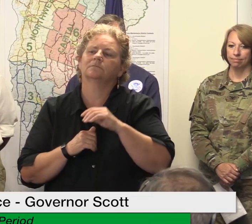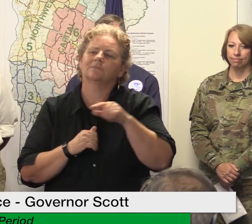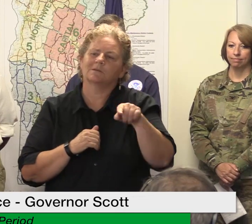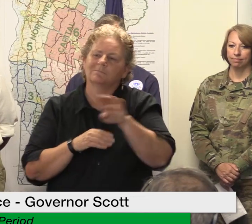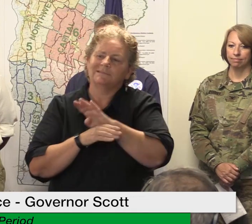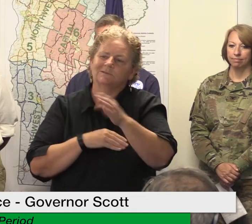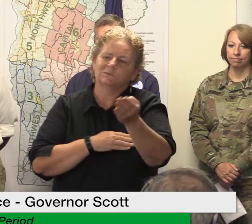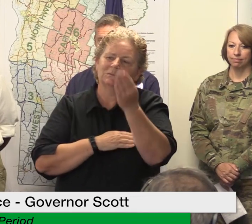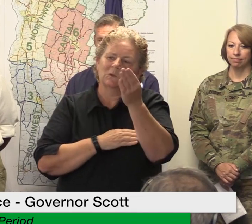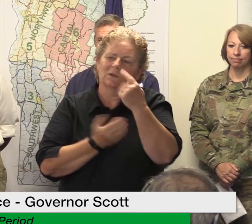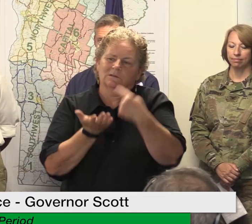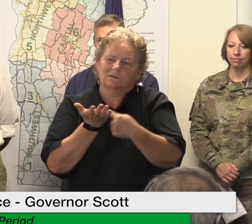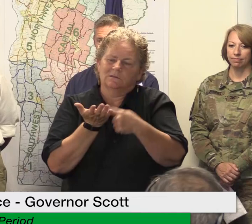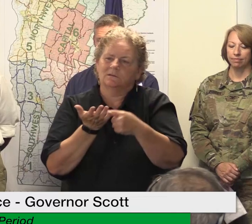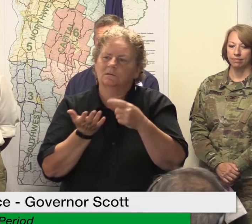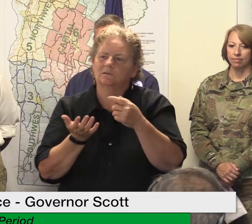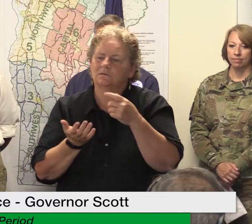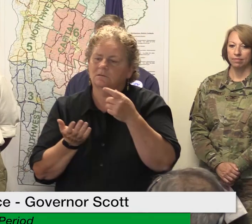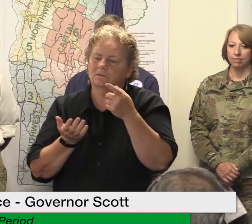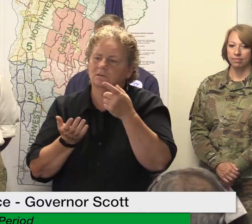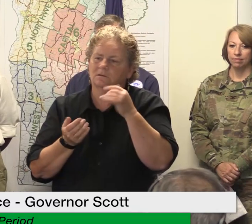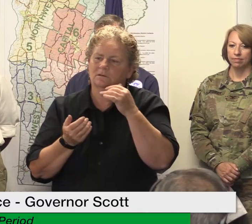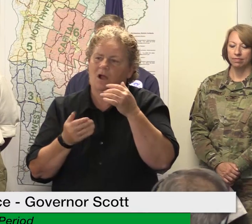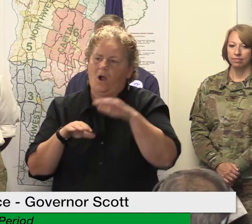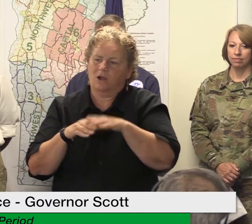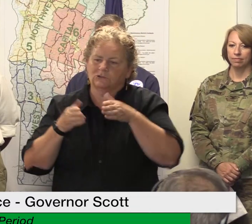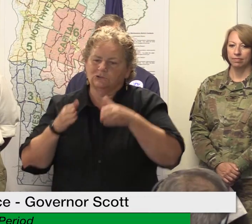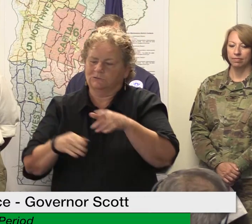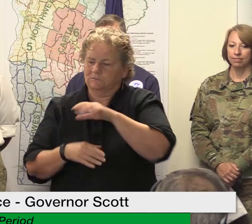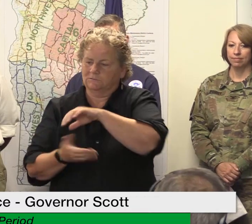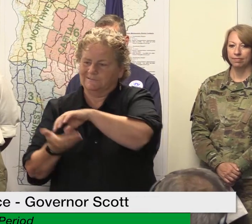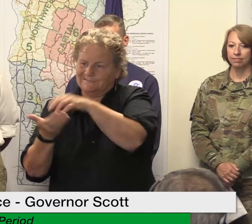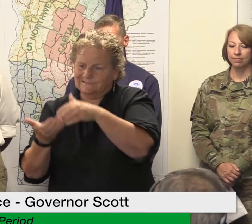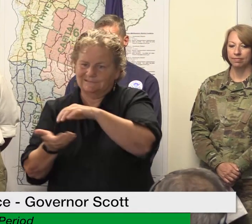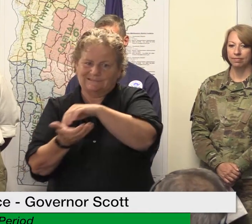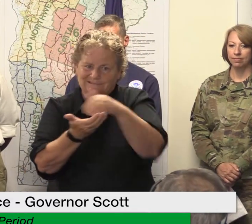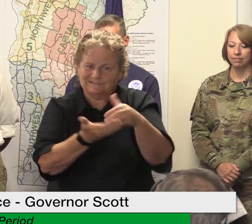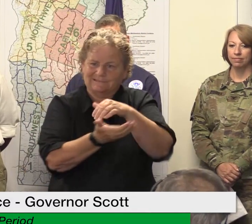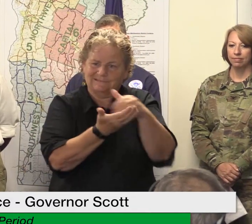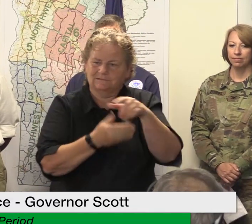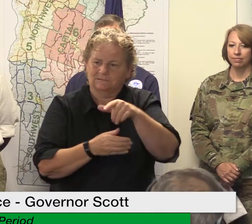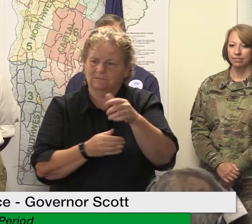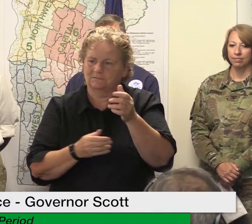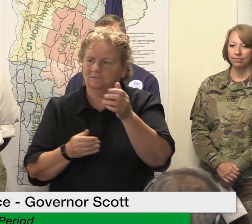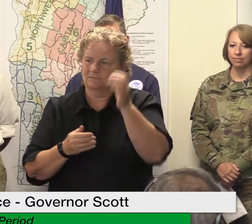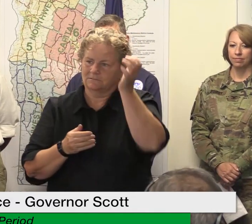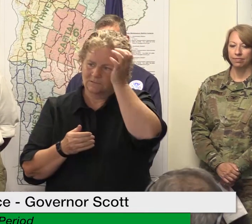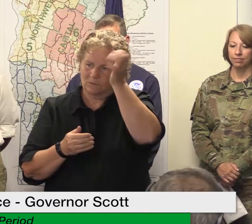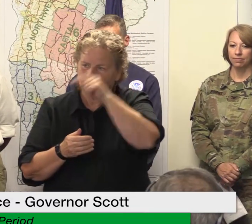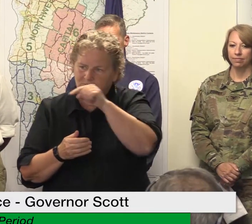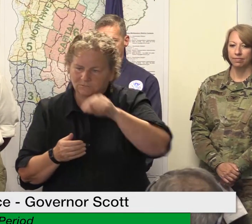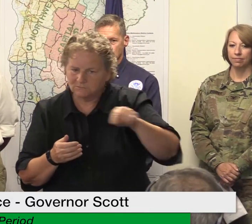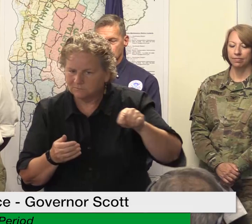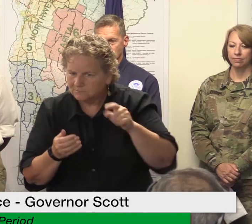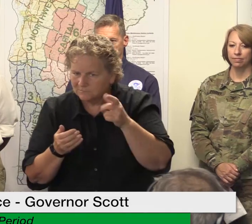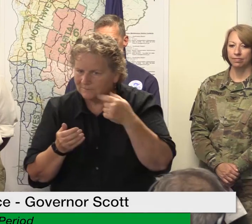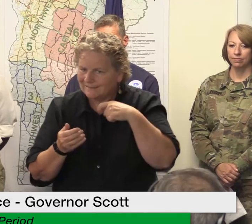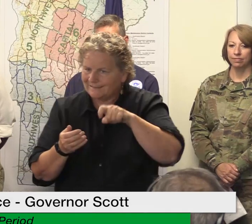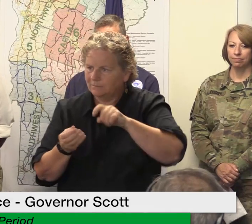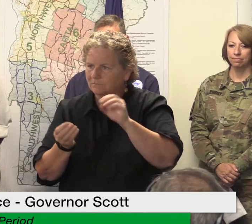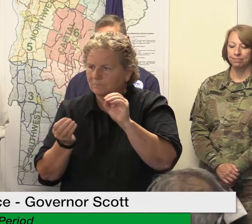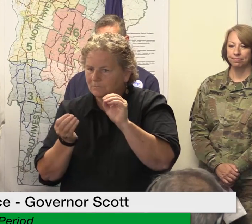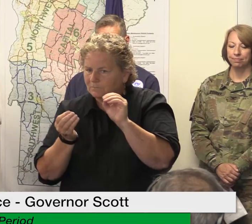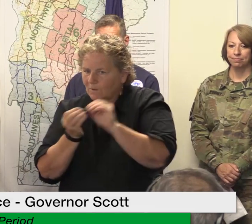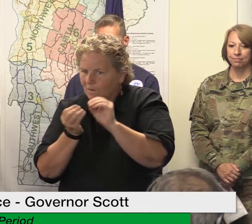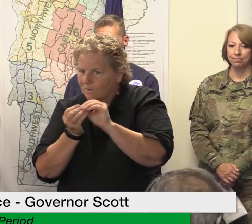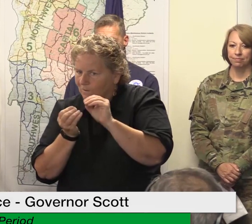of modern debris whatnot they feel like they need help understanding what to do is that